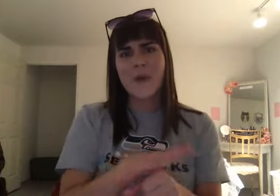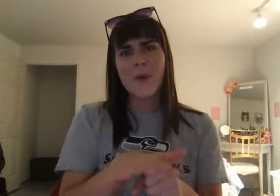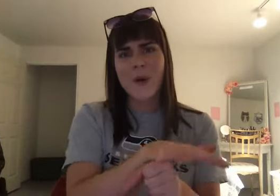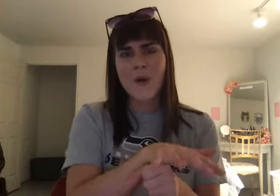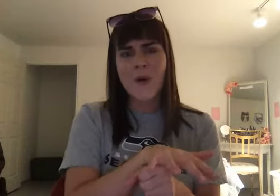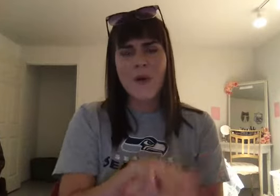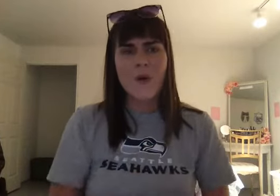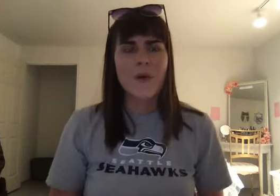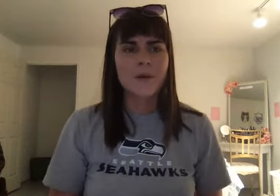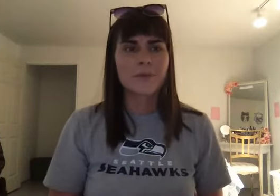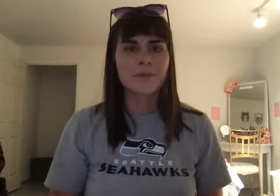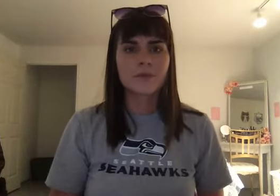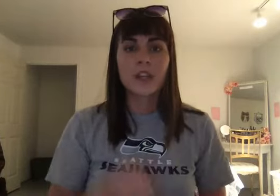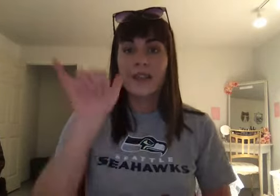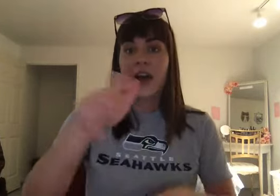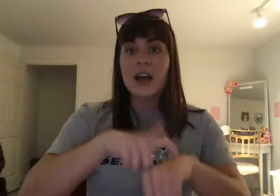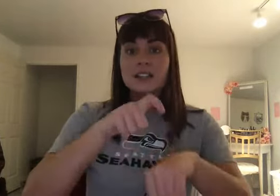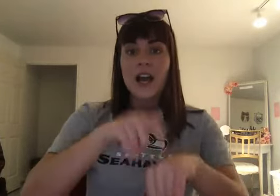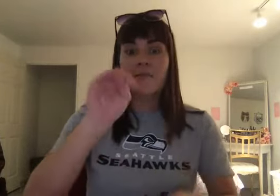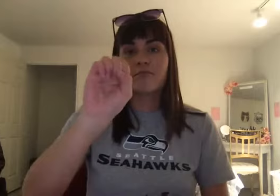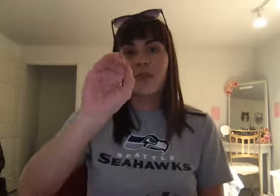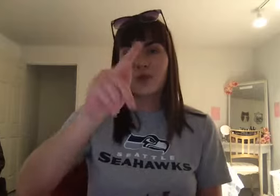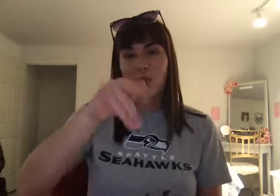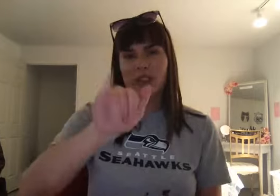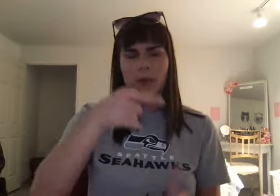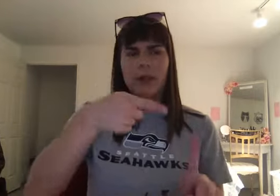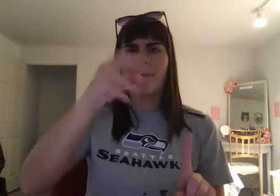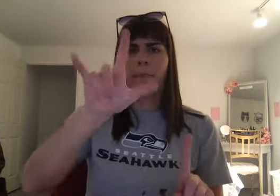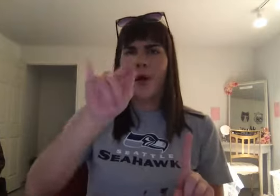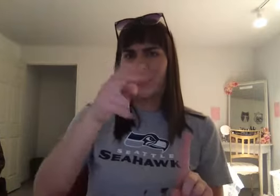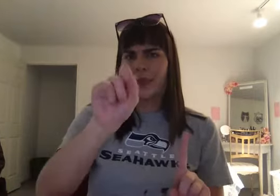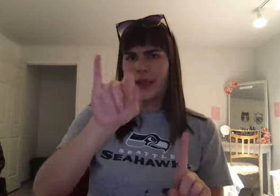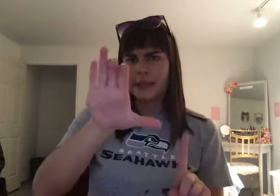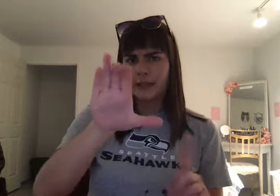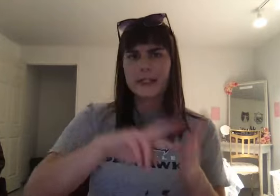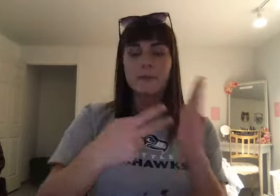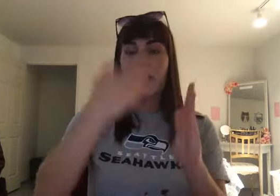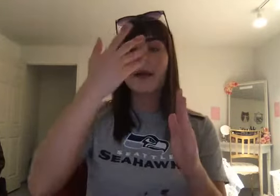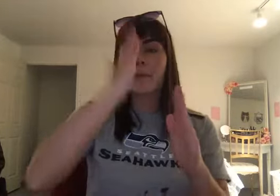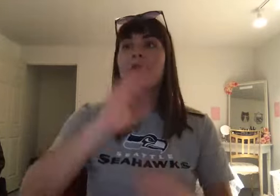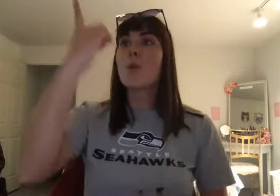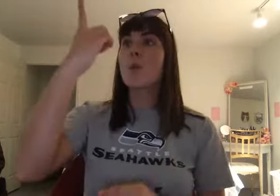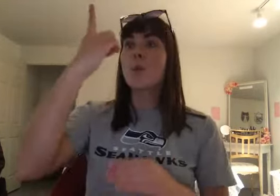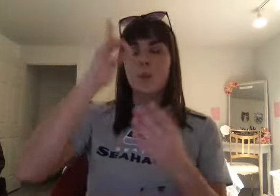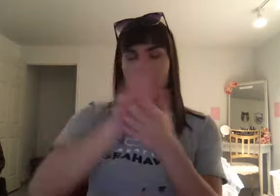at this time. The Mesopotamians. polytheistic. Which means. They did not believe. In one main god. But they believed. In many gods. Who would have. Different